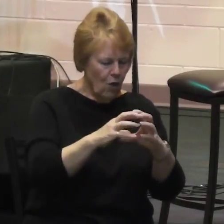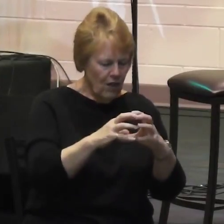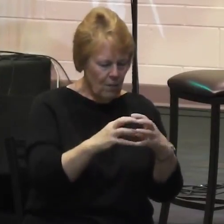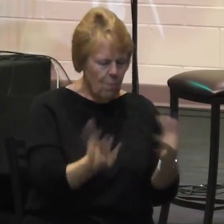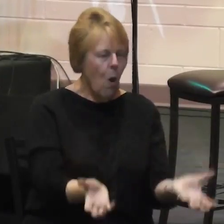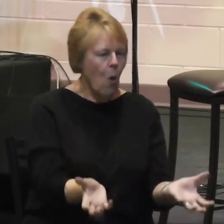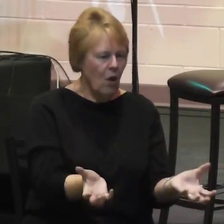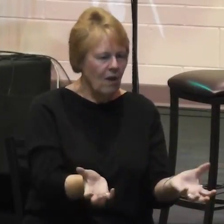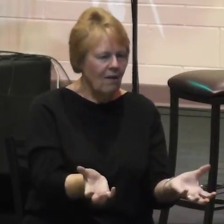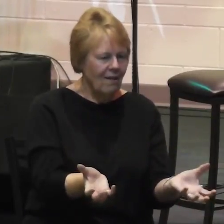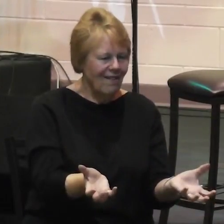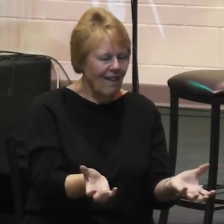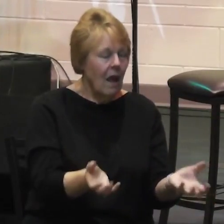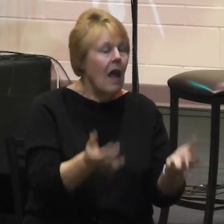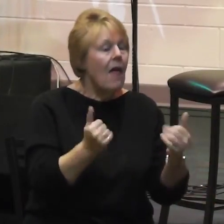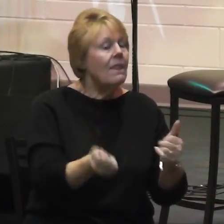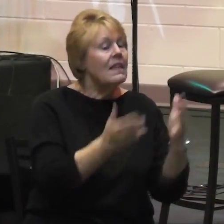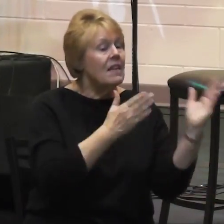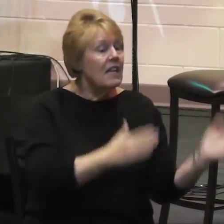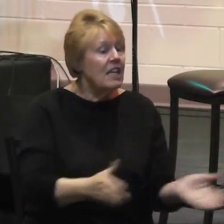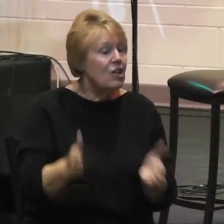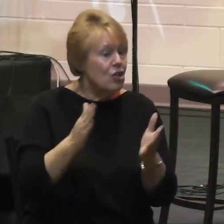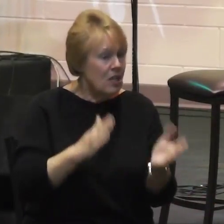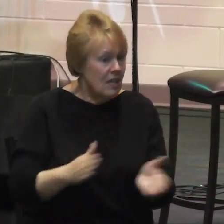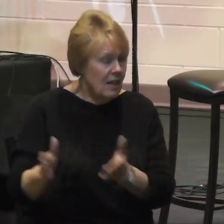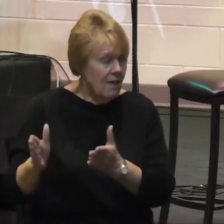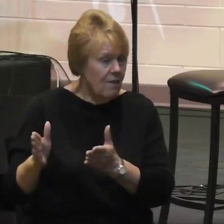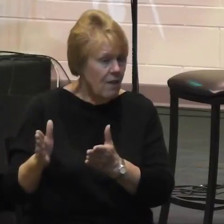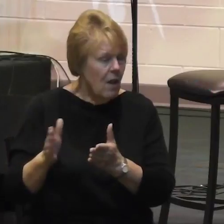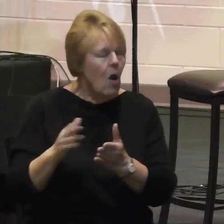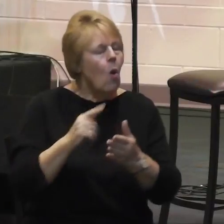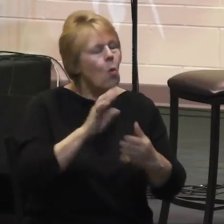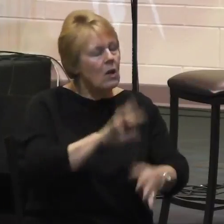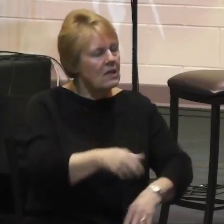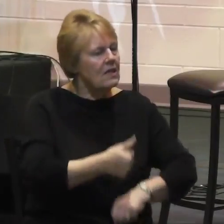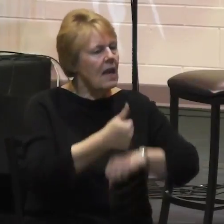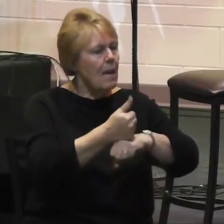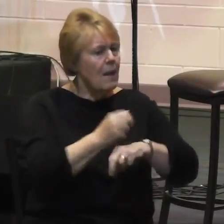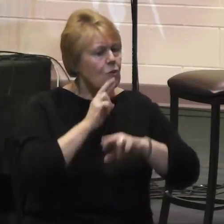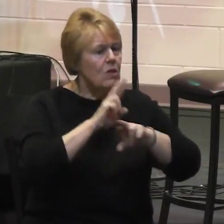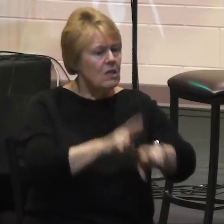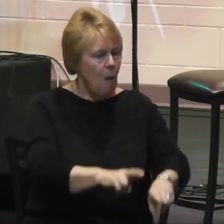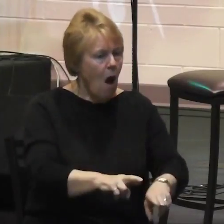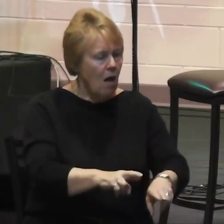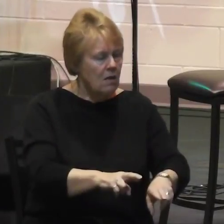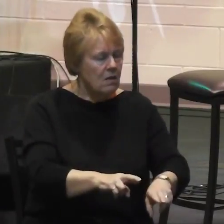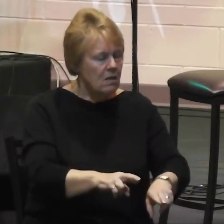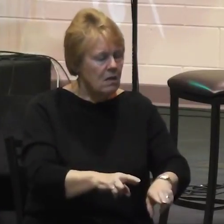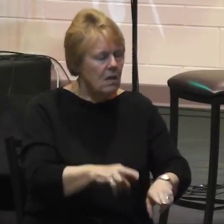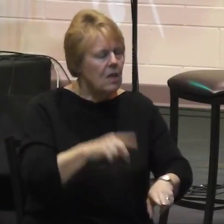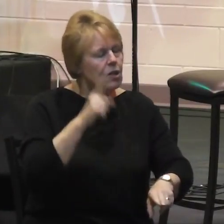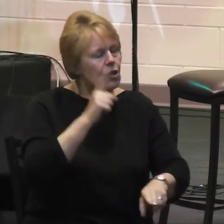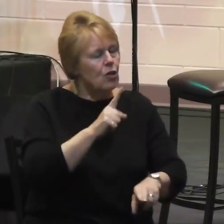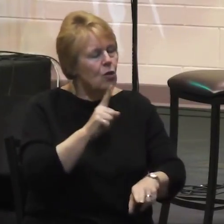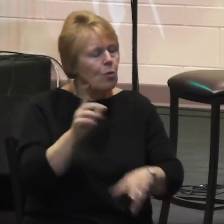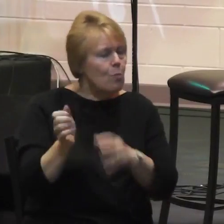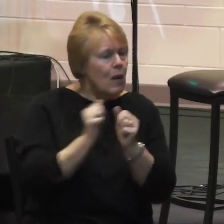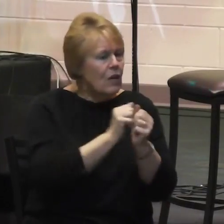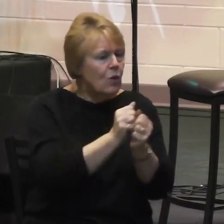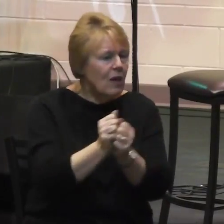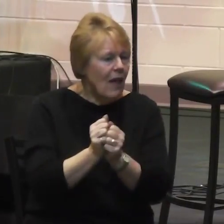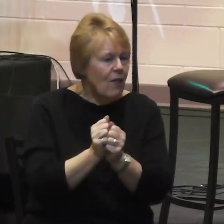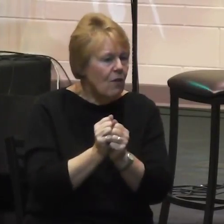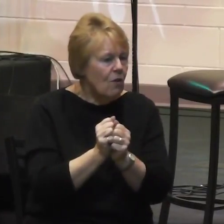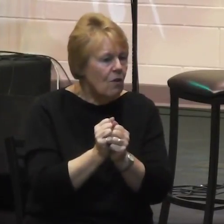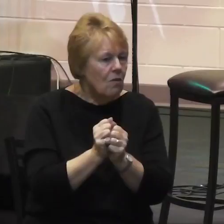caravan. And it was a response of love and reconciliation, which brought together up to 300 different